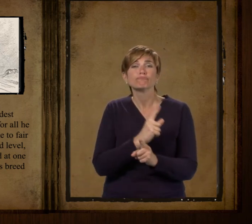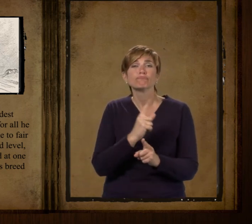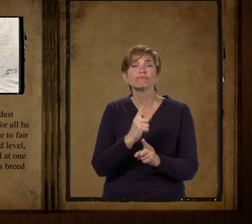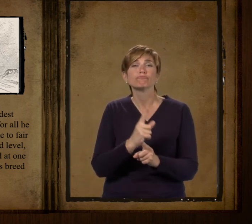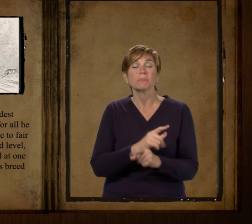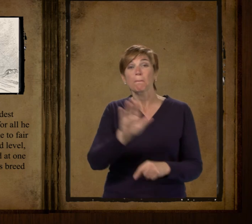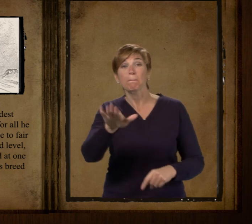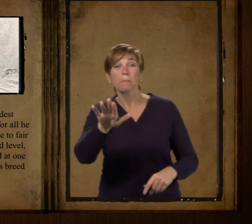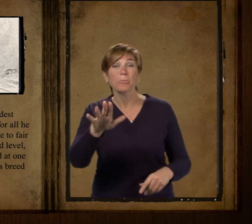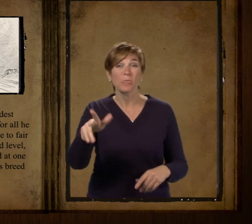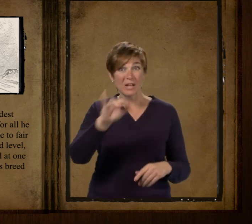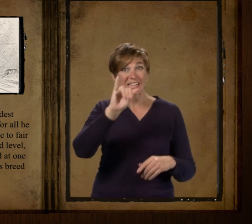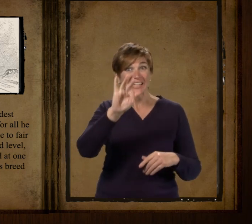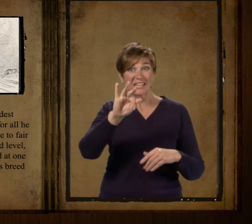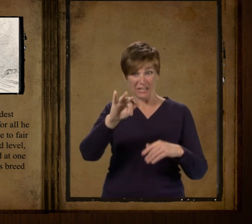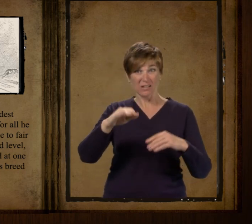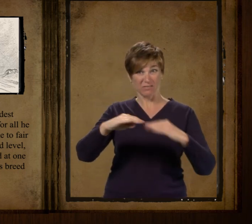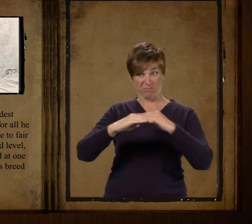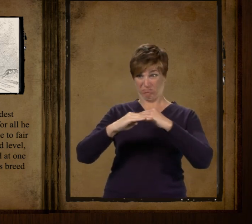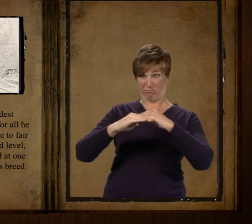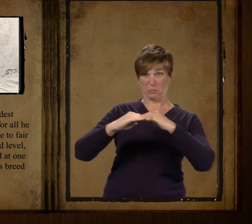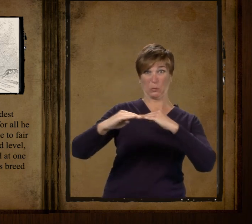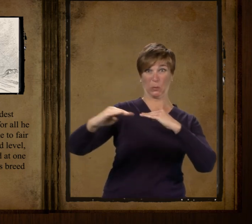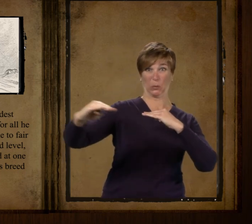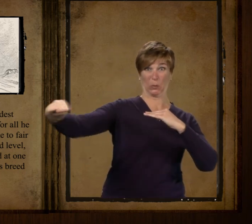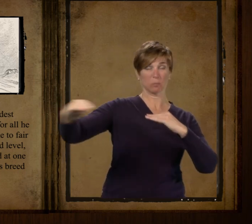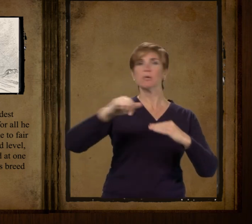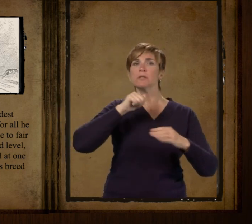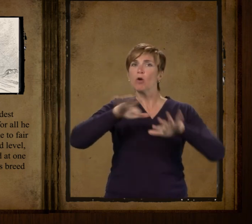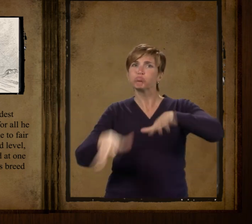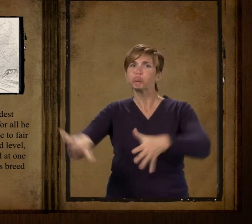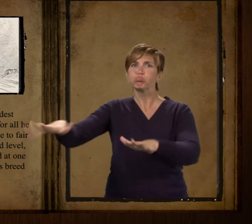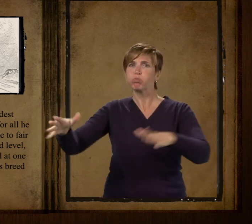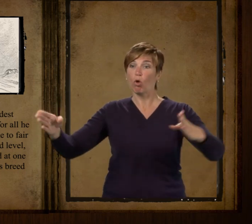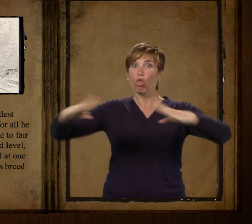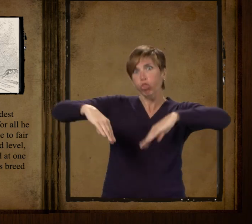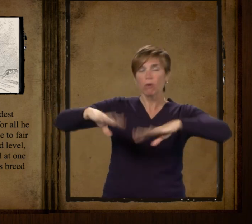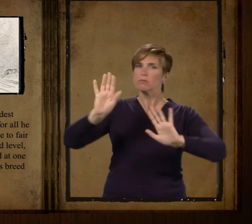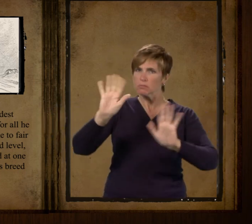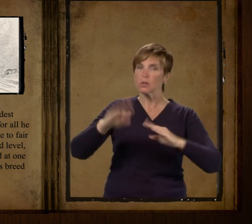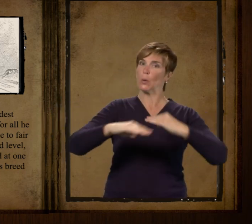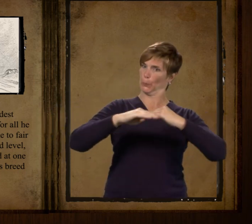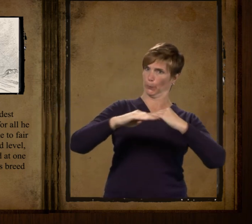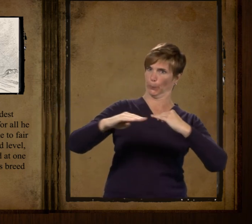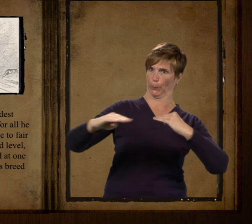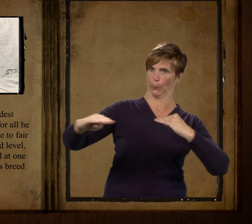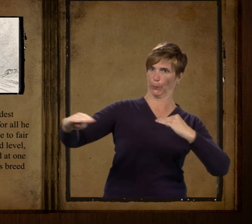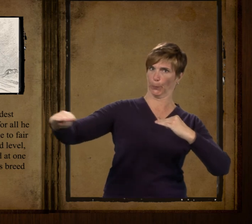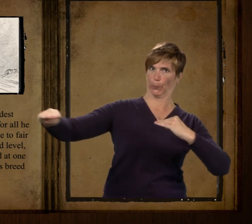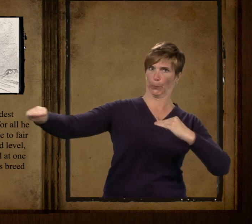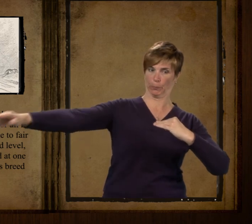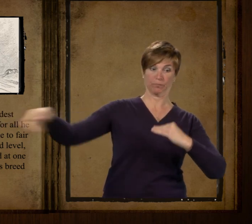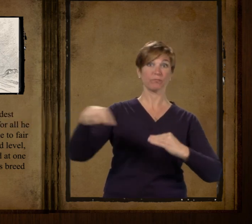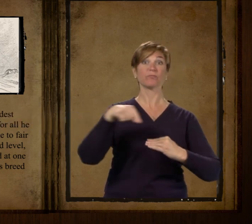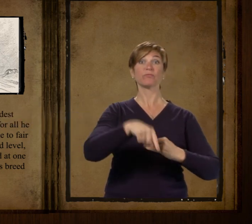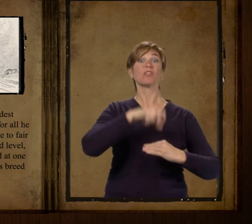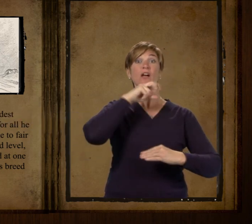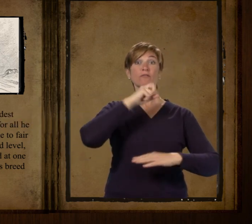and when he come to fair and square jumping on dead level he could get over more ground at one